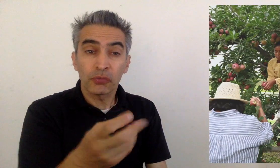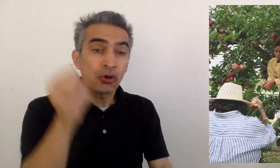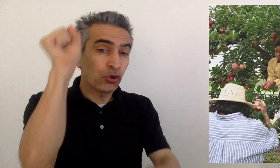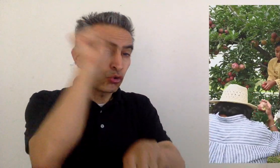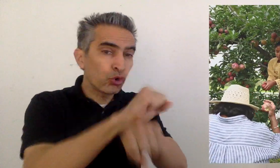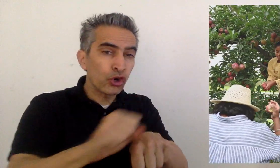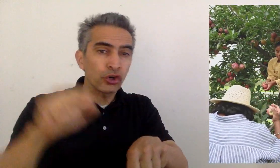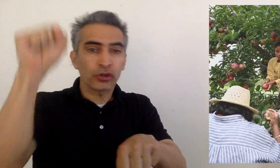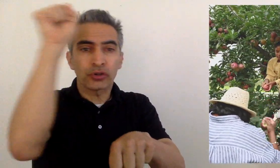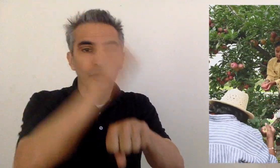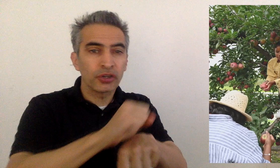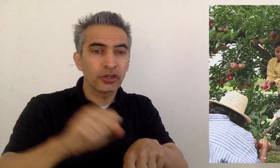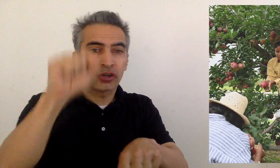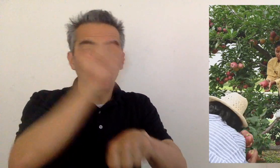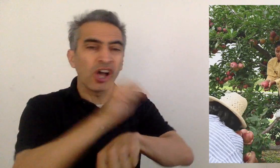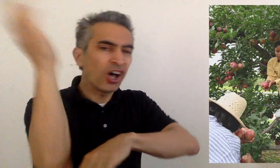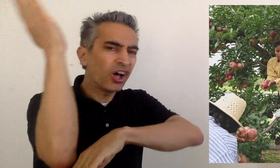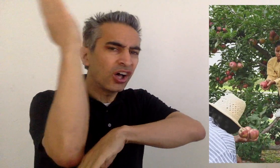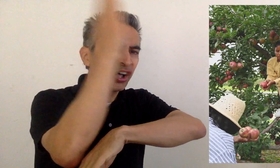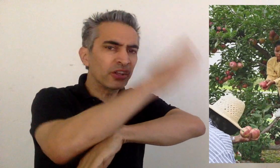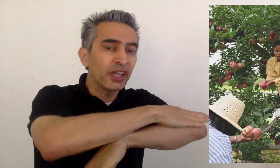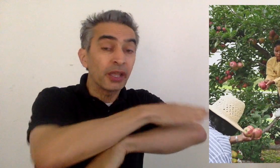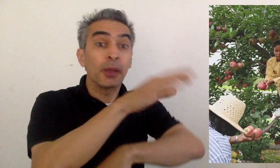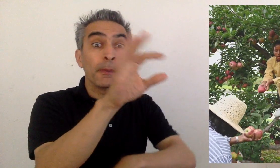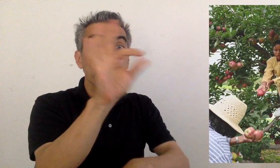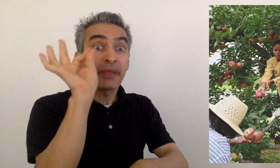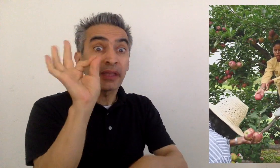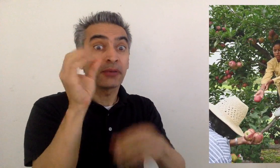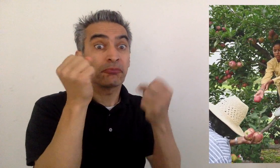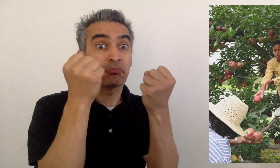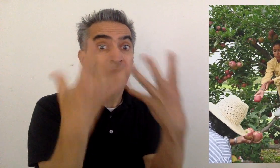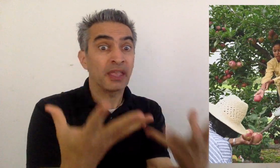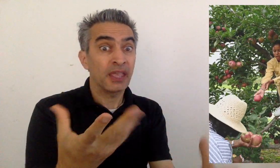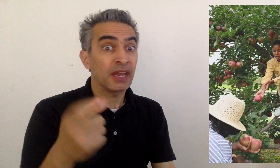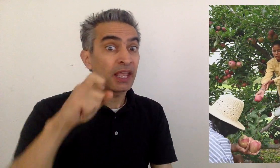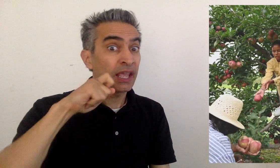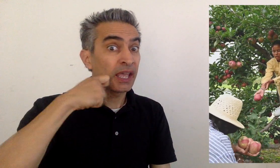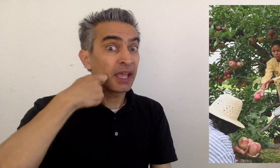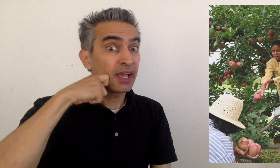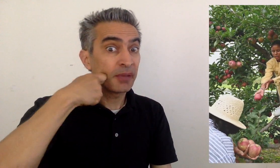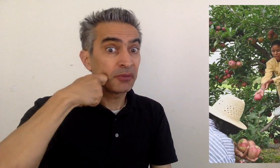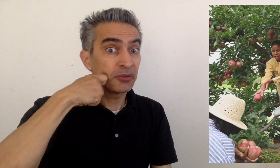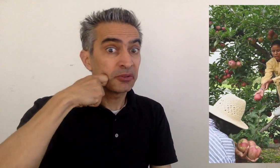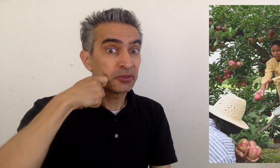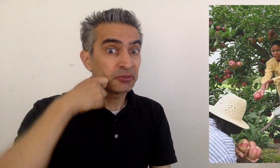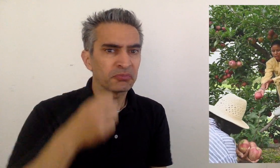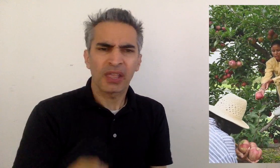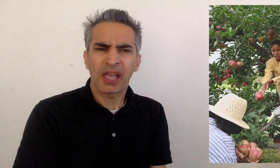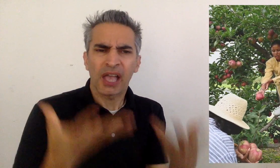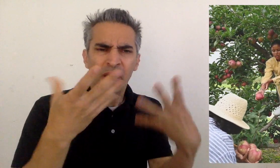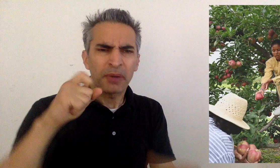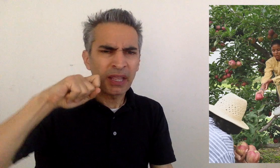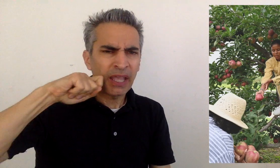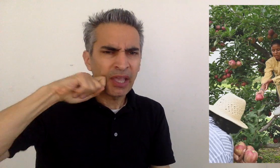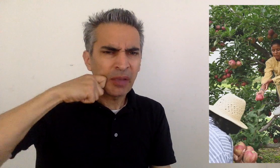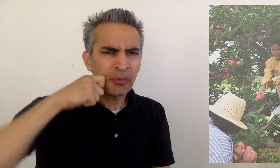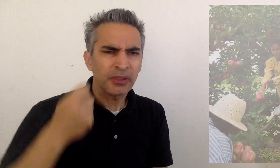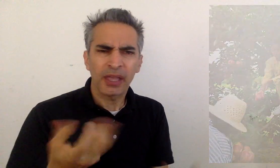The two of them work all day long, and they pick a lot of apples. They end up picking